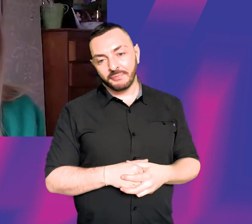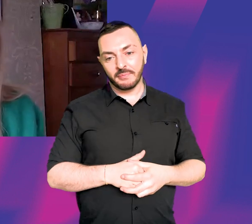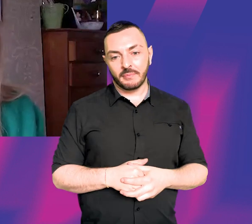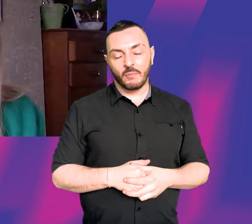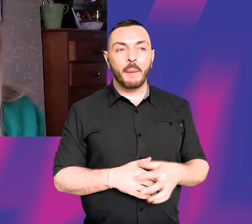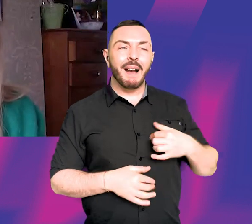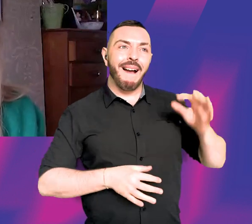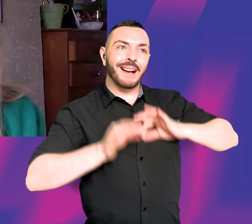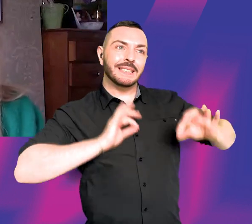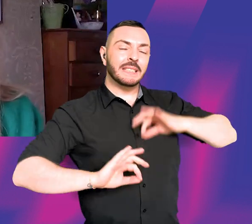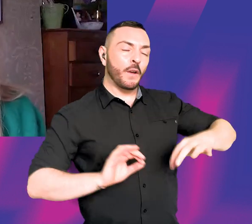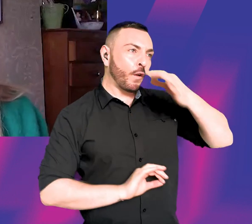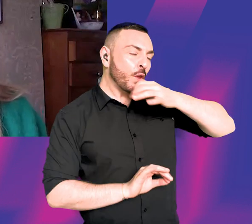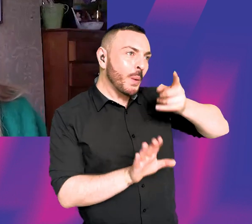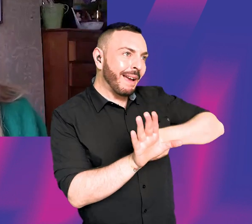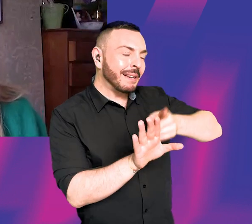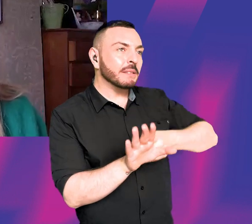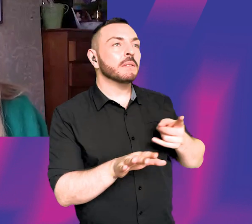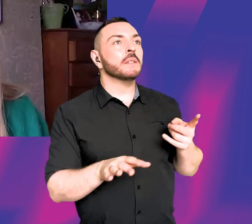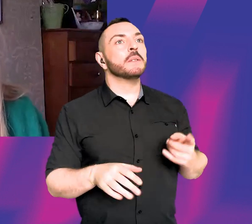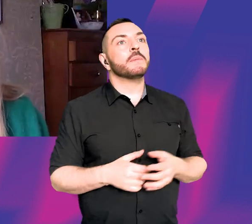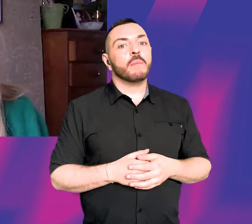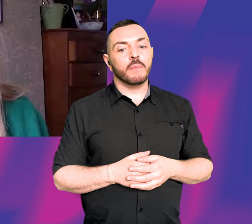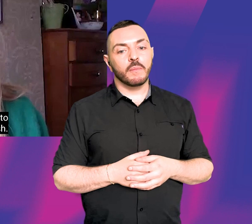so I've been acting for a couple of years and then I